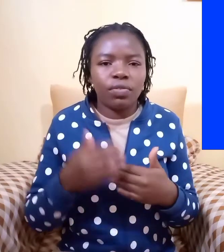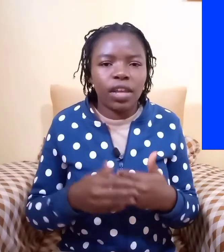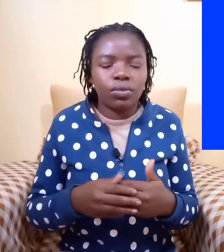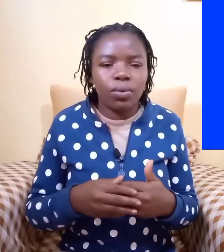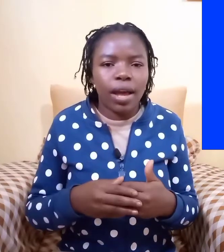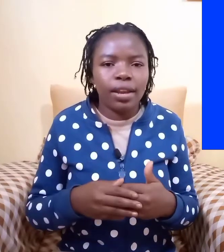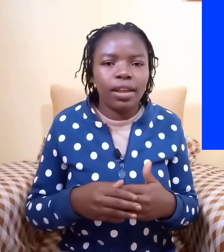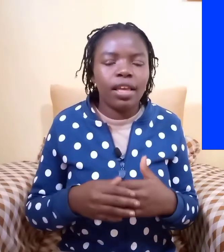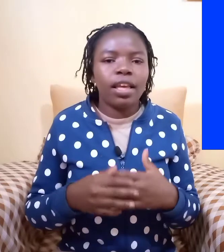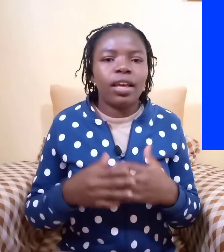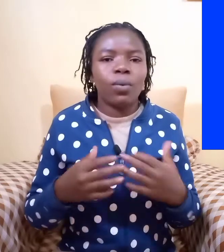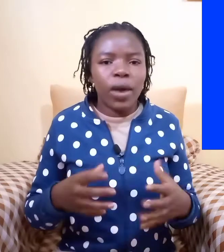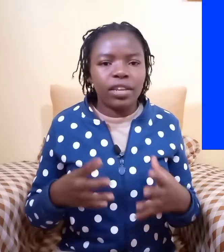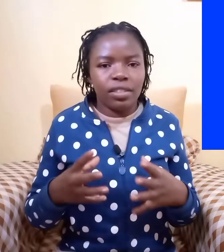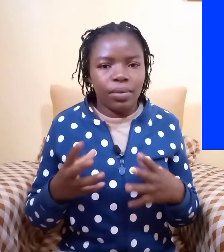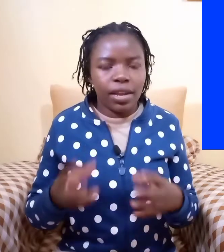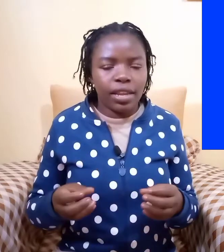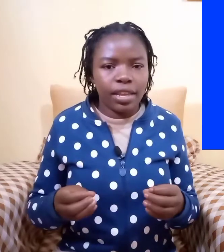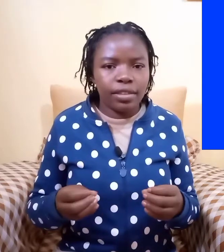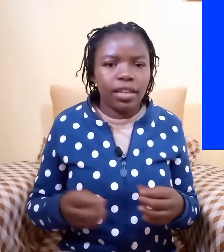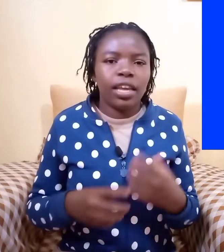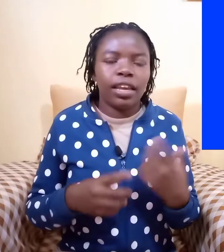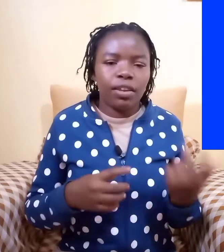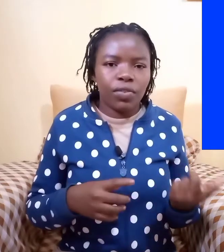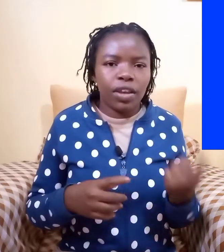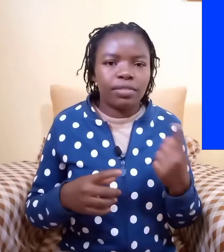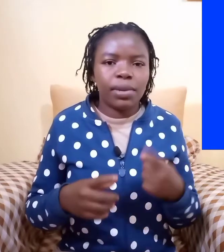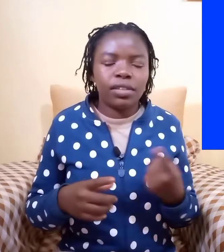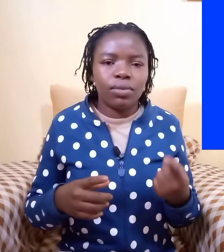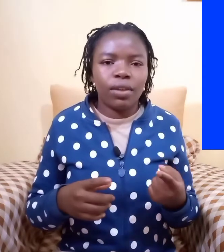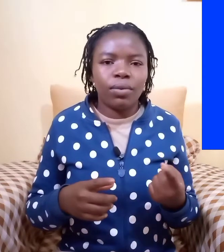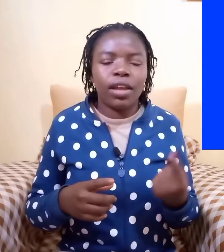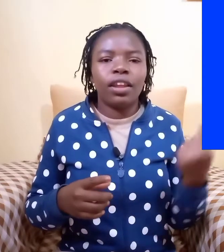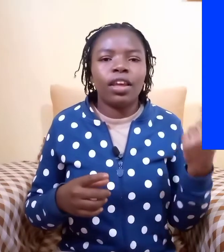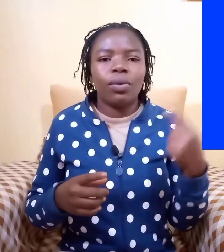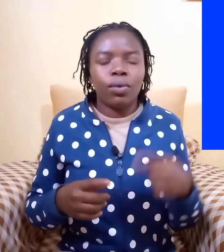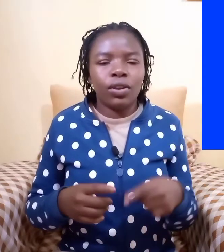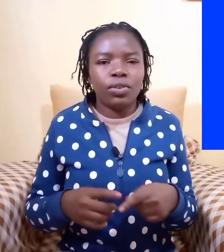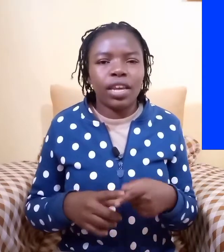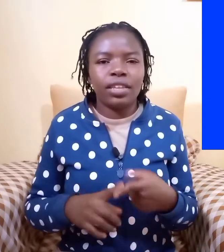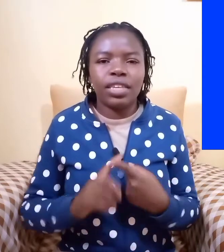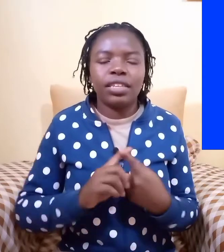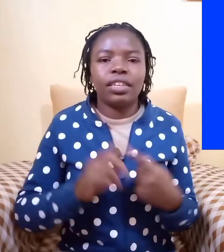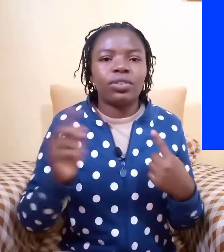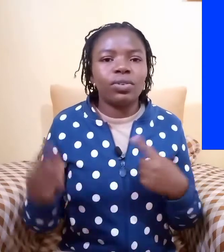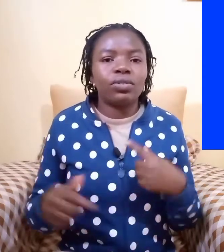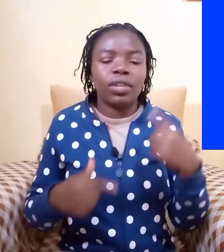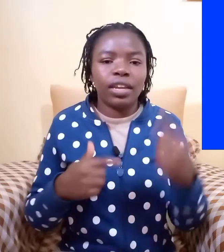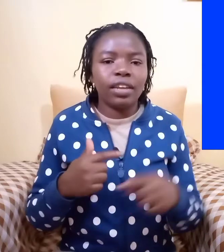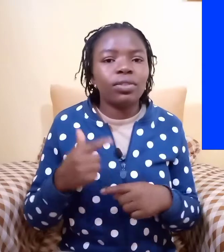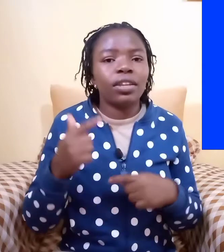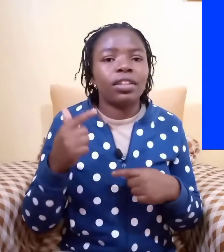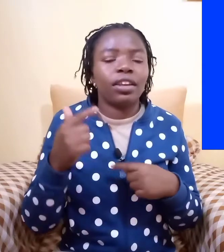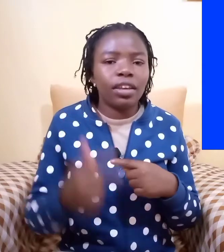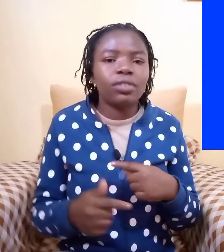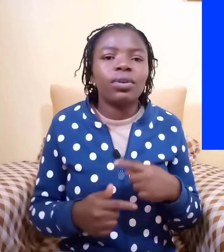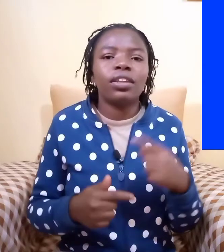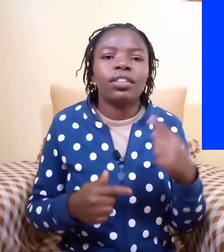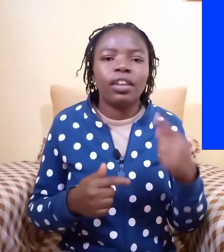end of that word what the word is it fingerspells one word when you get it it goes to the next one and the next one and the